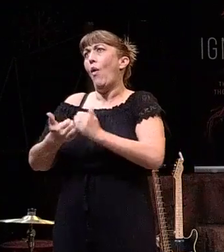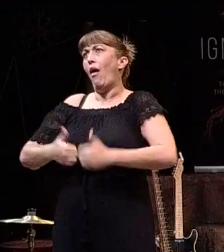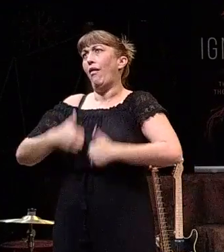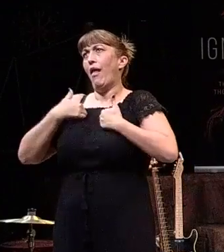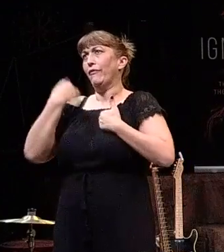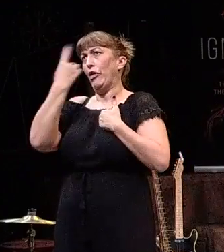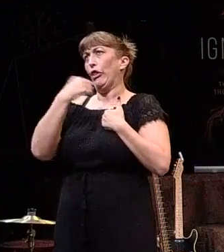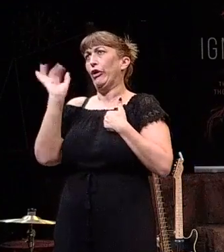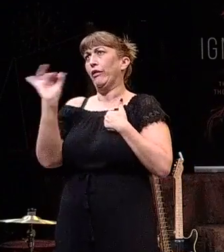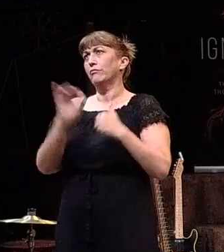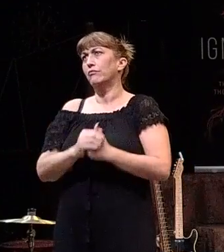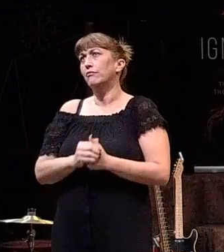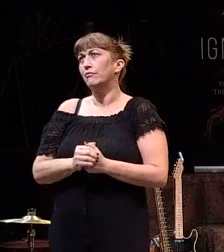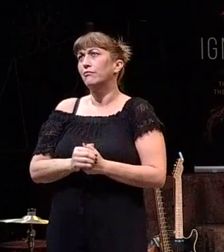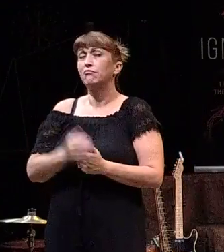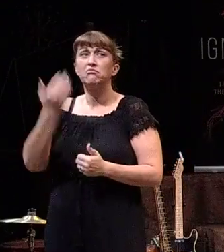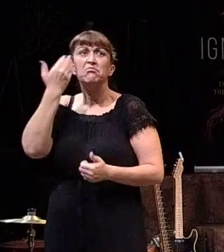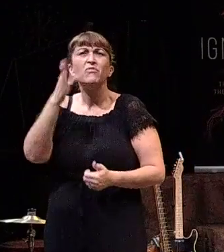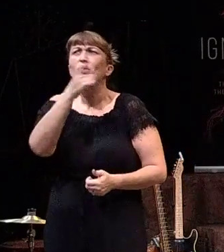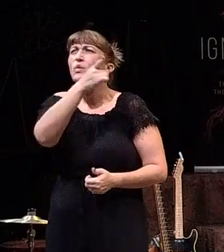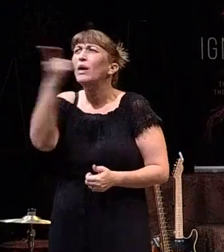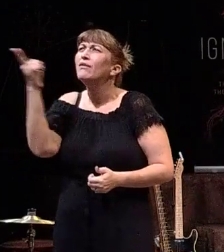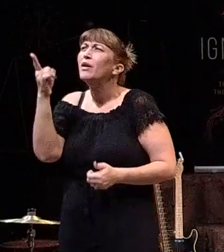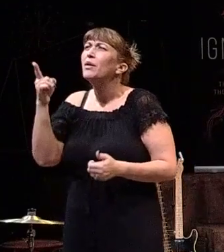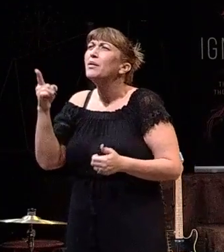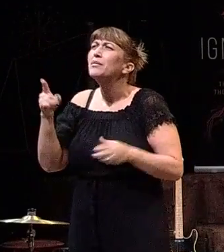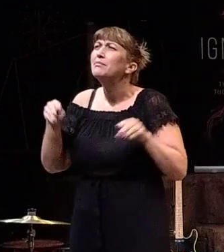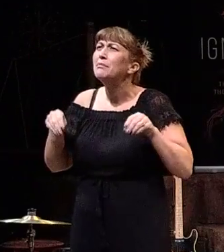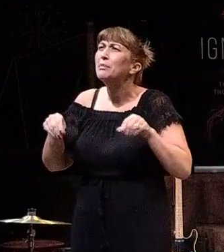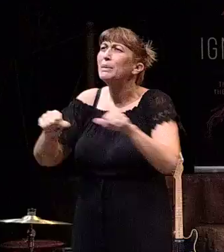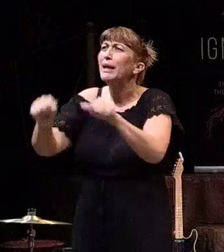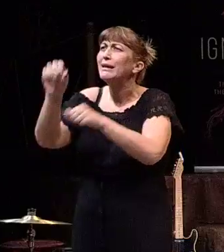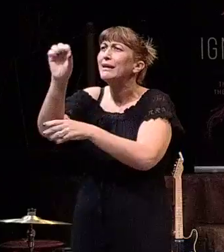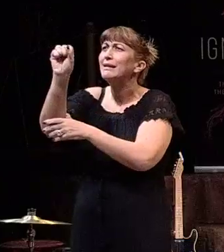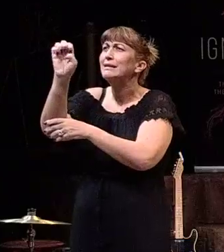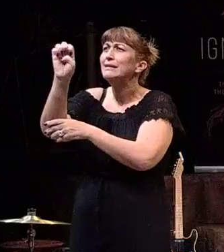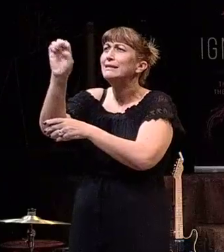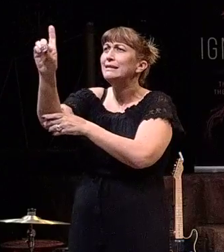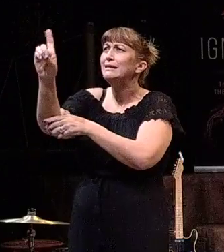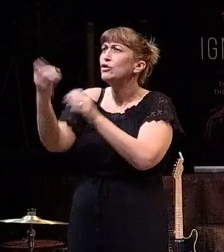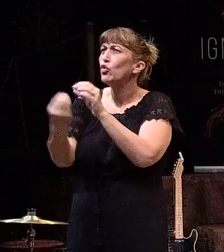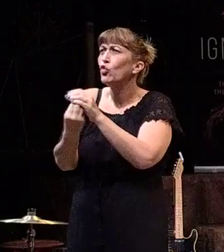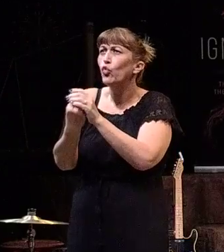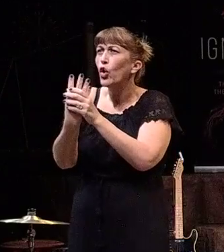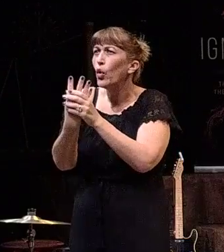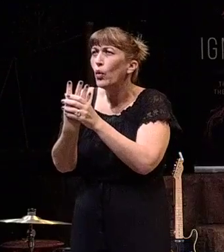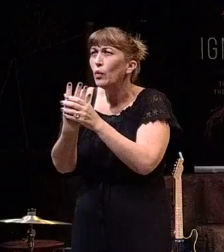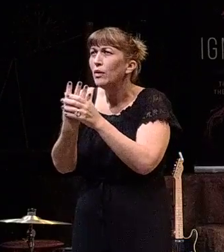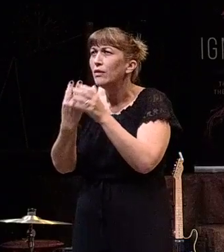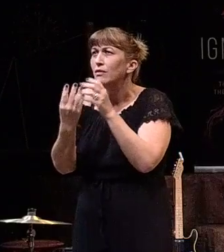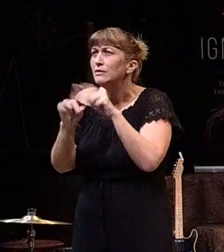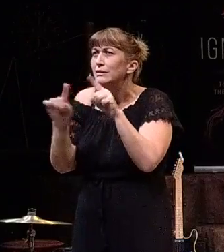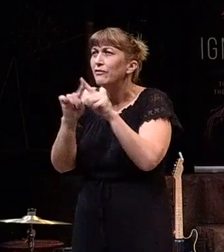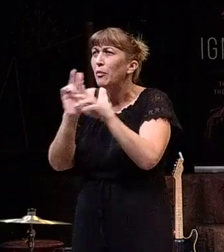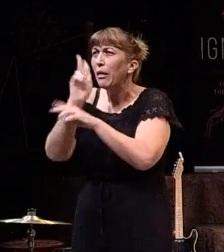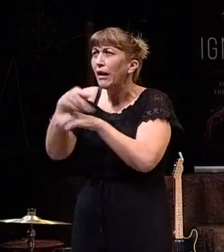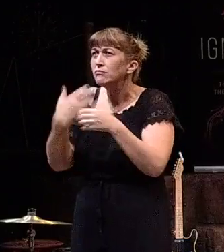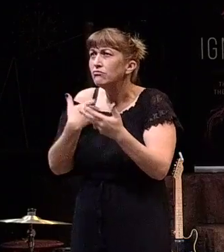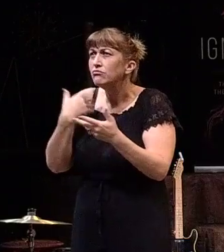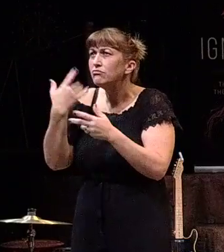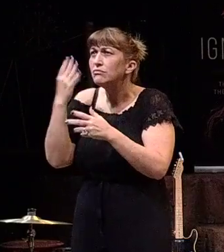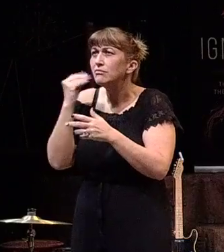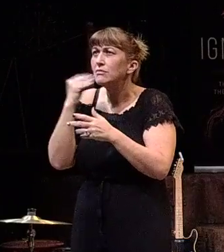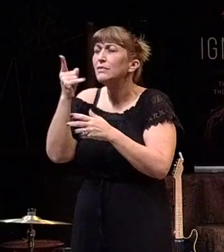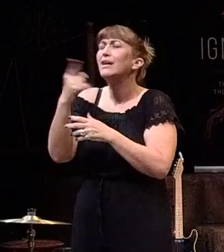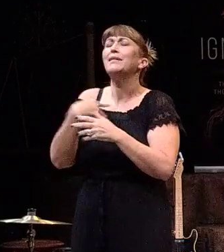I don't know if any of have ever planted seeds before. Have you ever tried to grow plants or fruit or things like